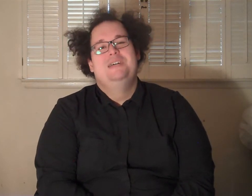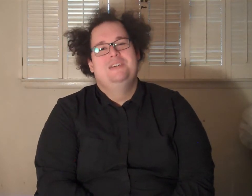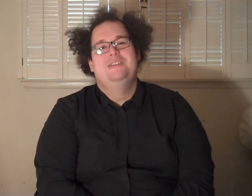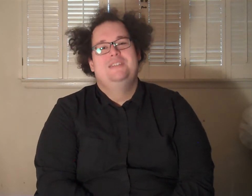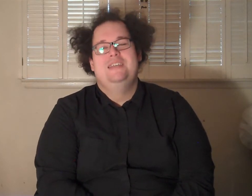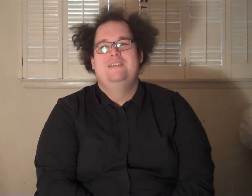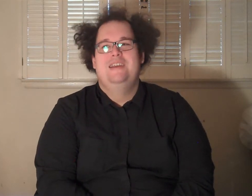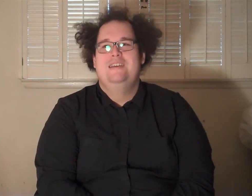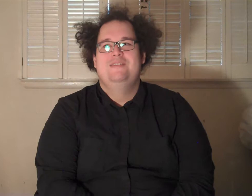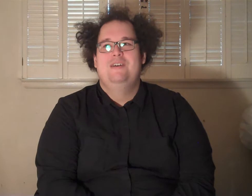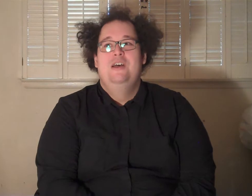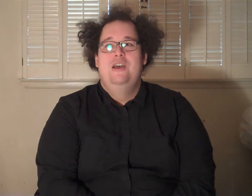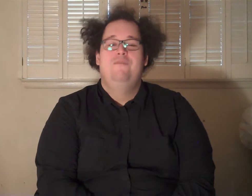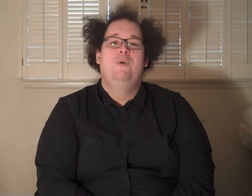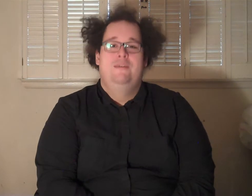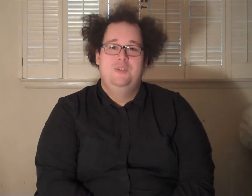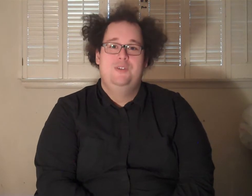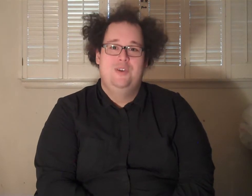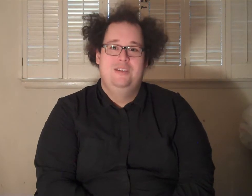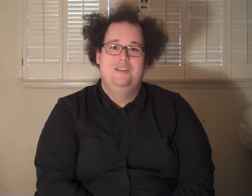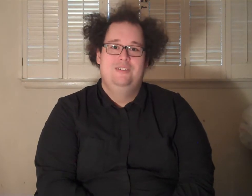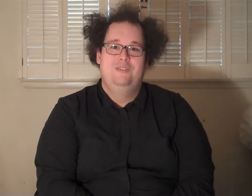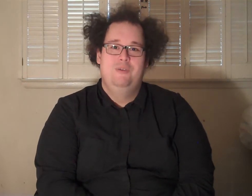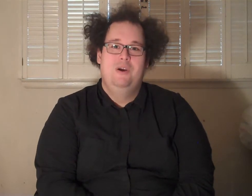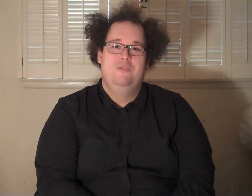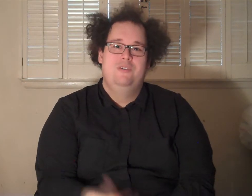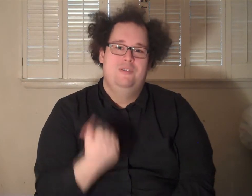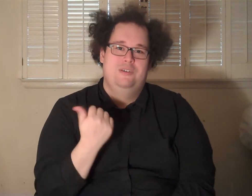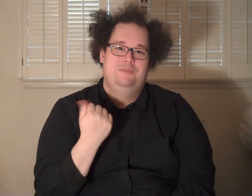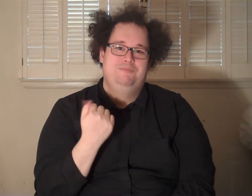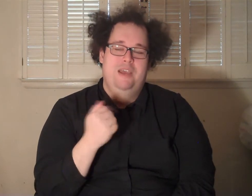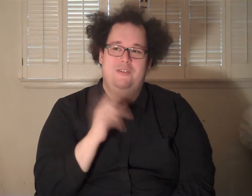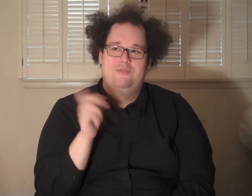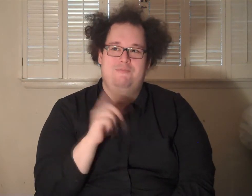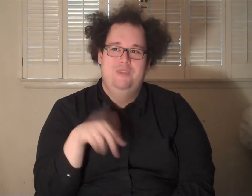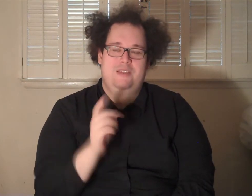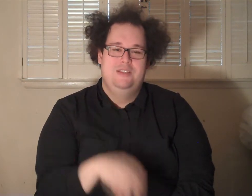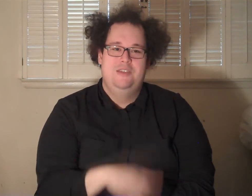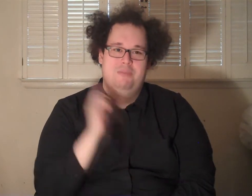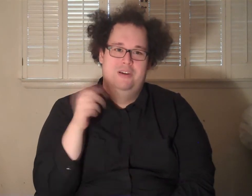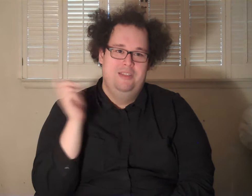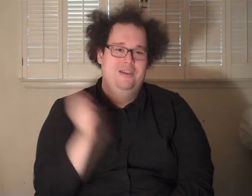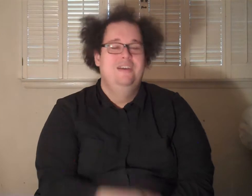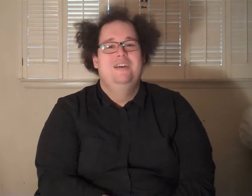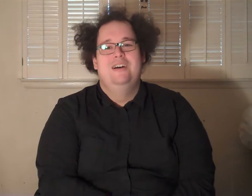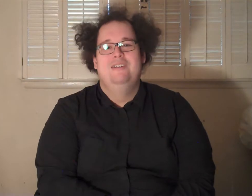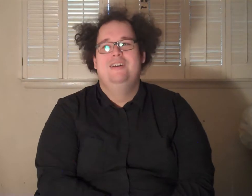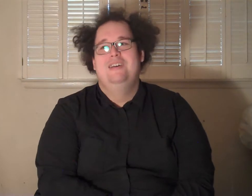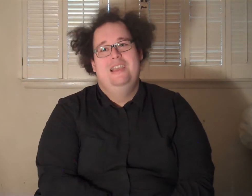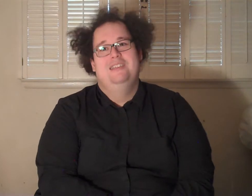Oh, you'll see, okay? It was, oh, wait, if you saw the trailer, the part where there, yeah, there's a, yeah, there's another part in there. I